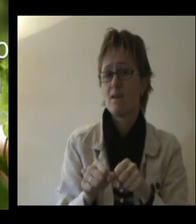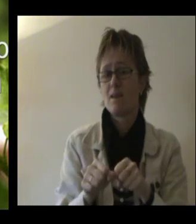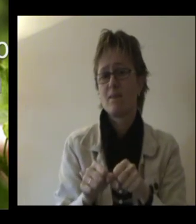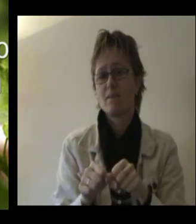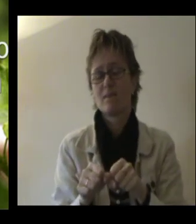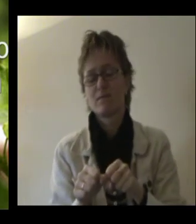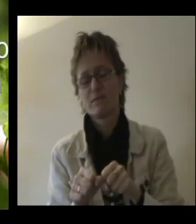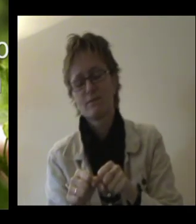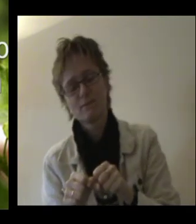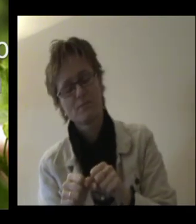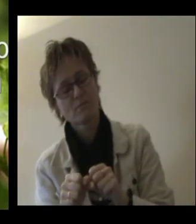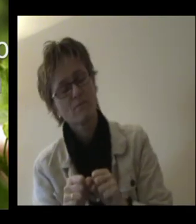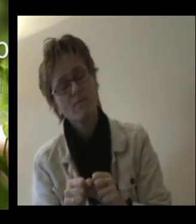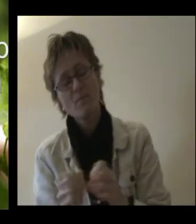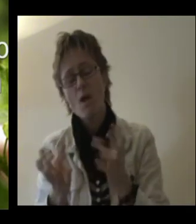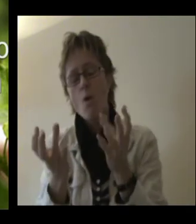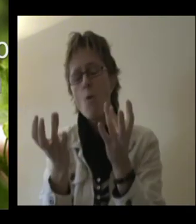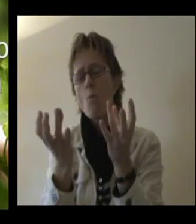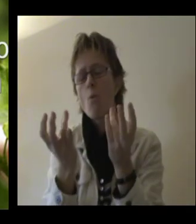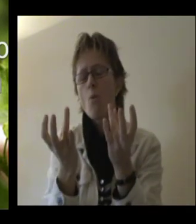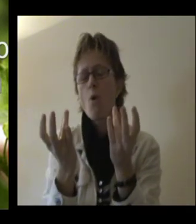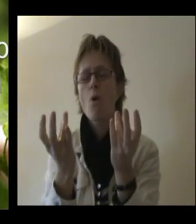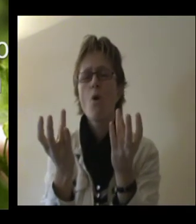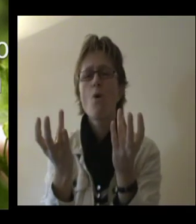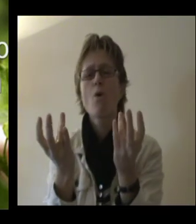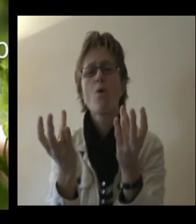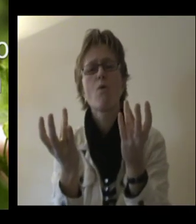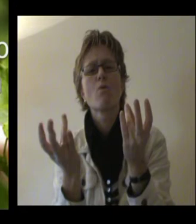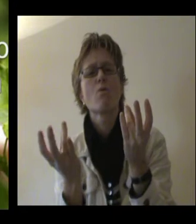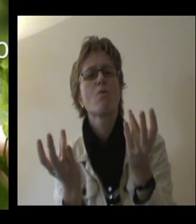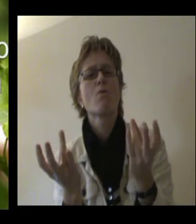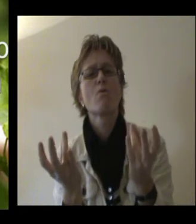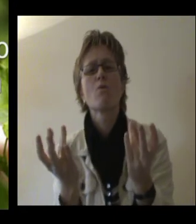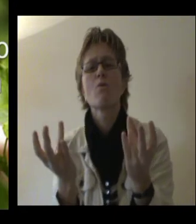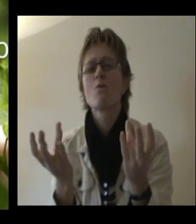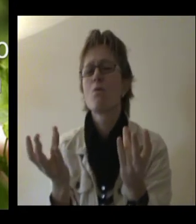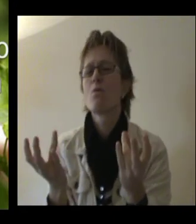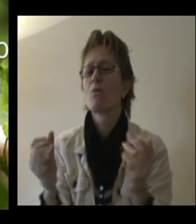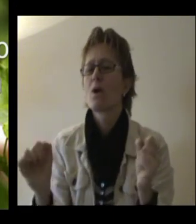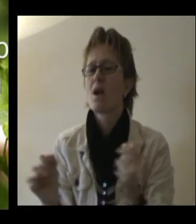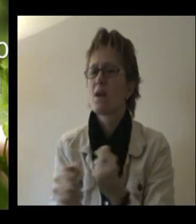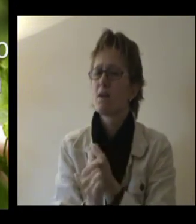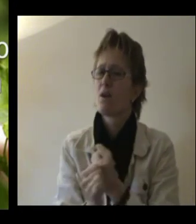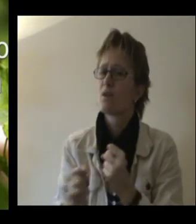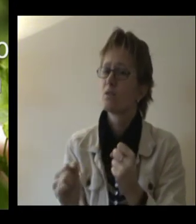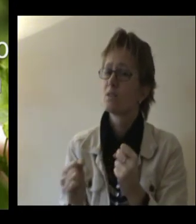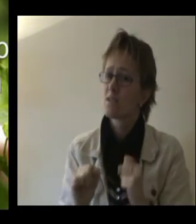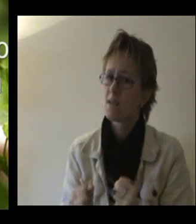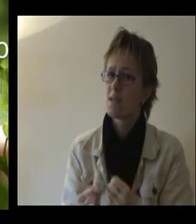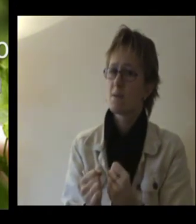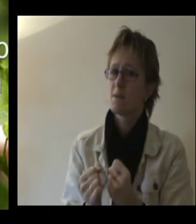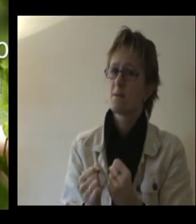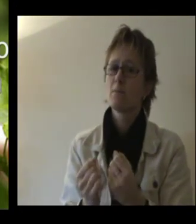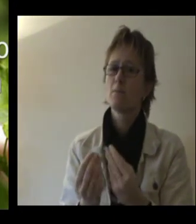Who cannot seem to be